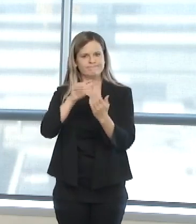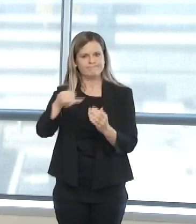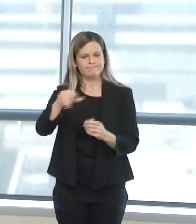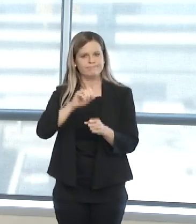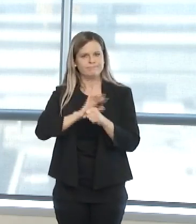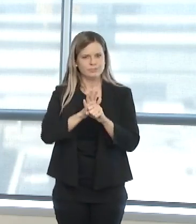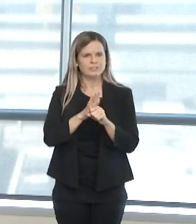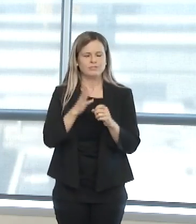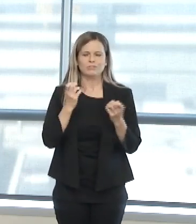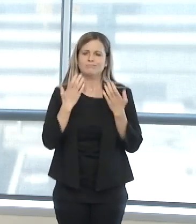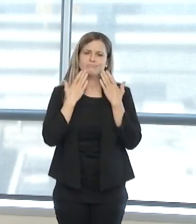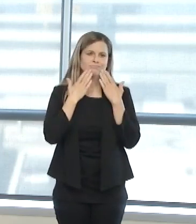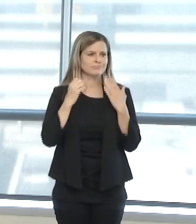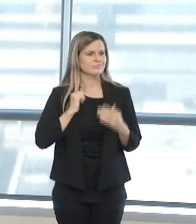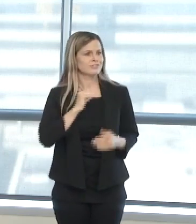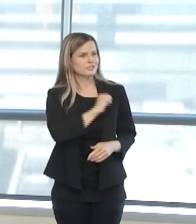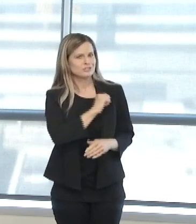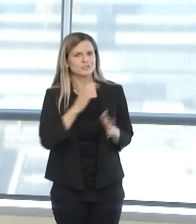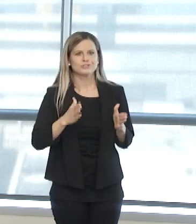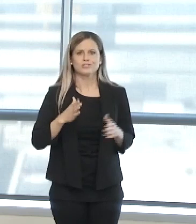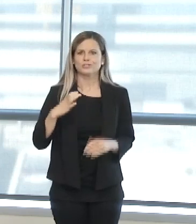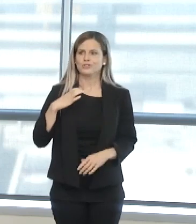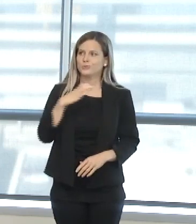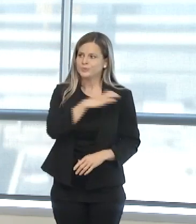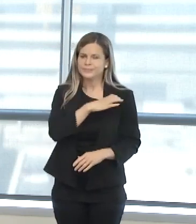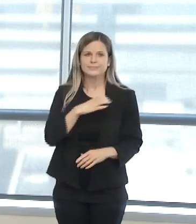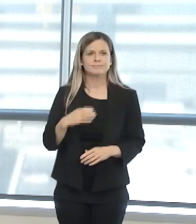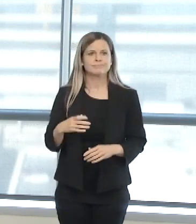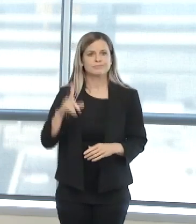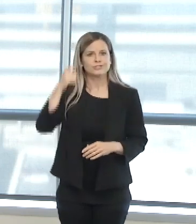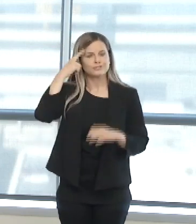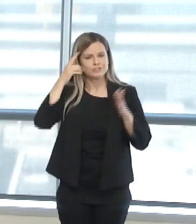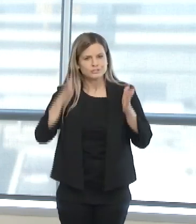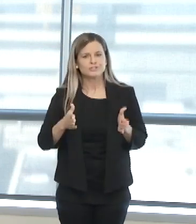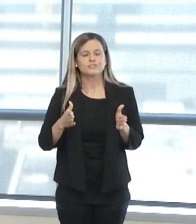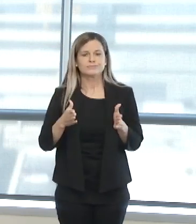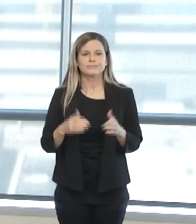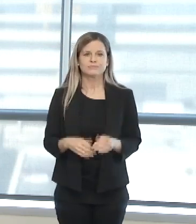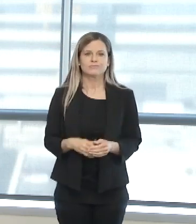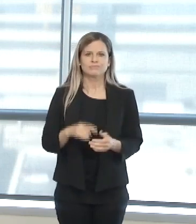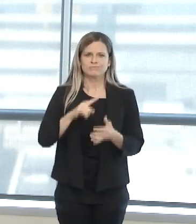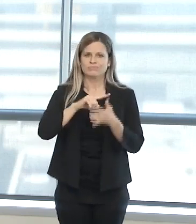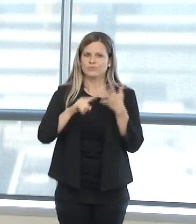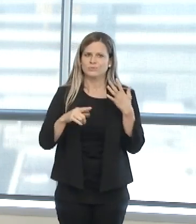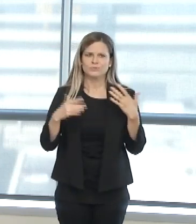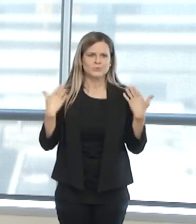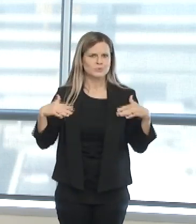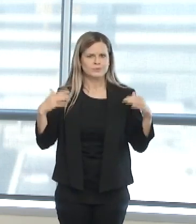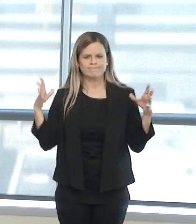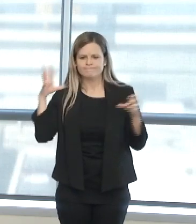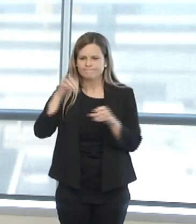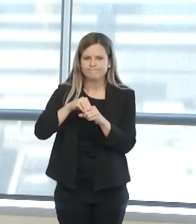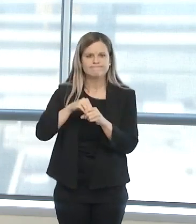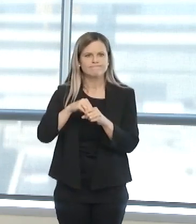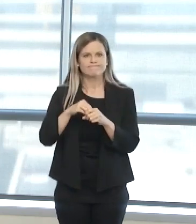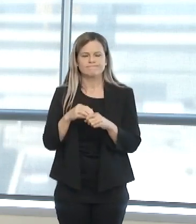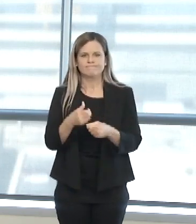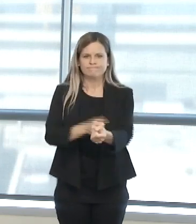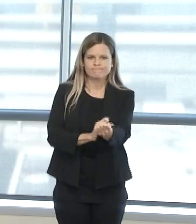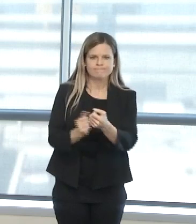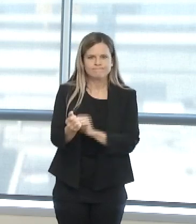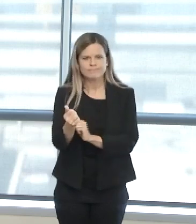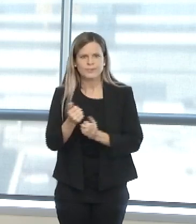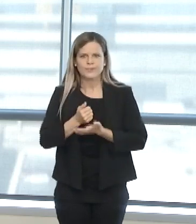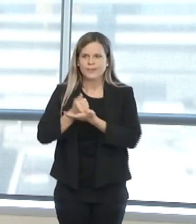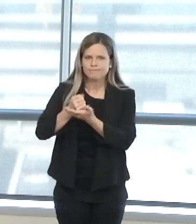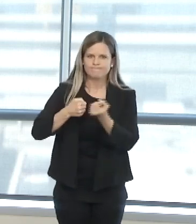Senators Inhofe and Lankford, Governor Stitt, other state officials for making sure this project received the support